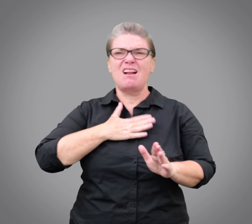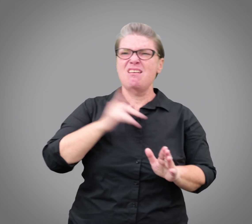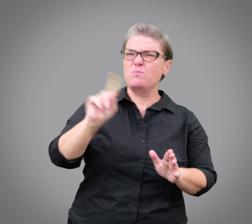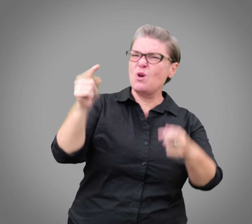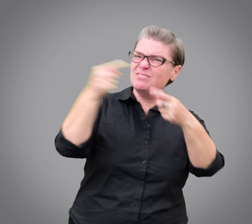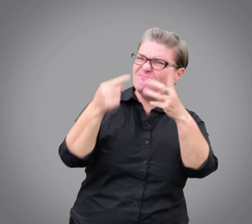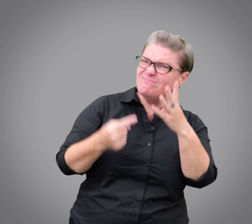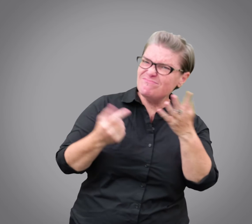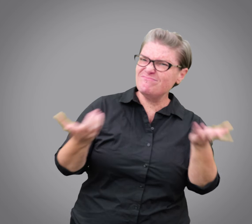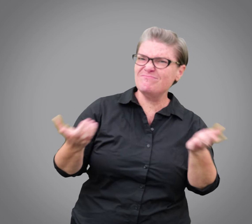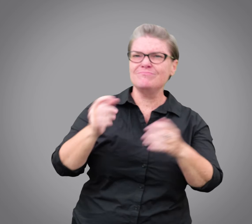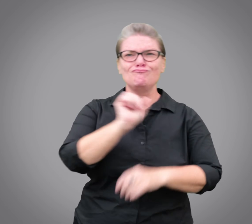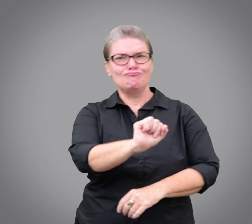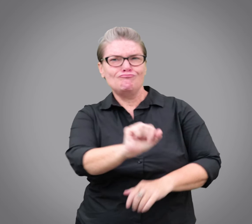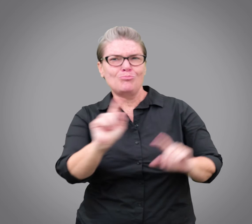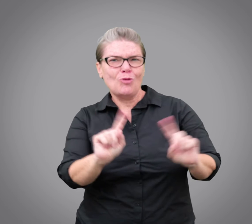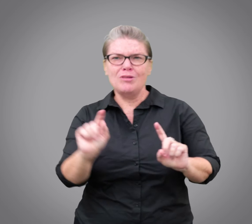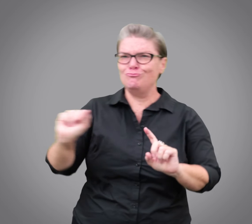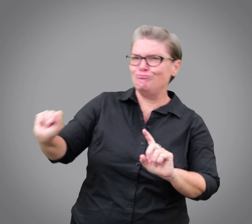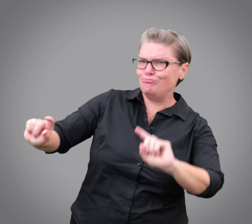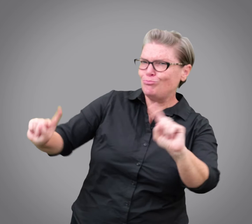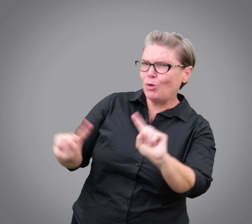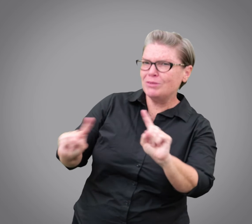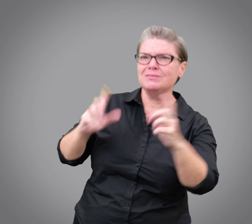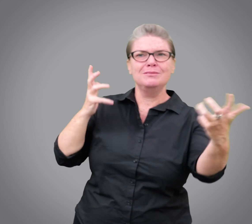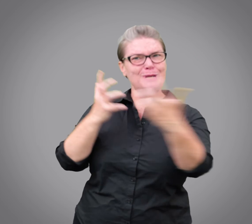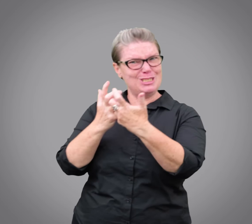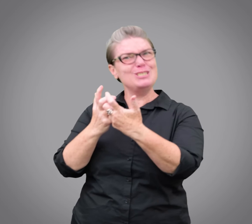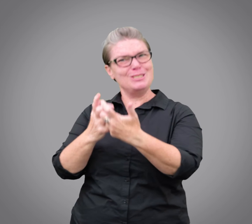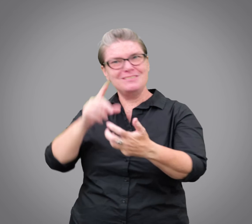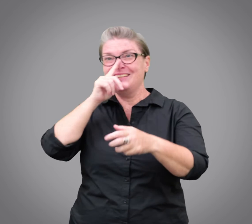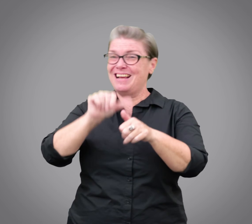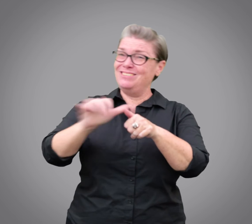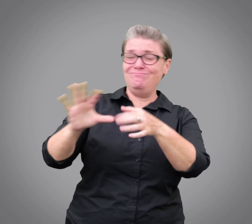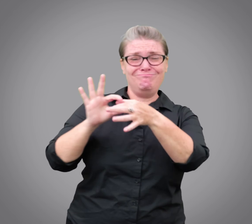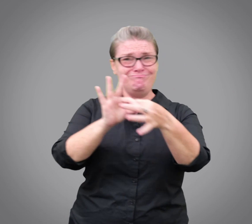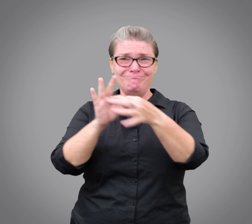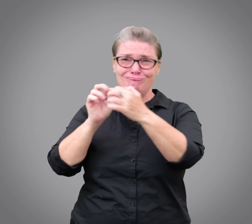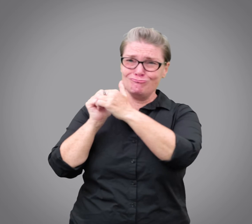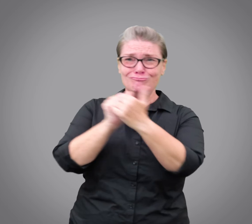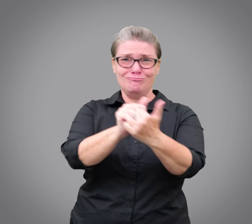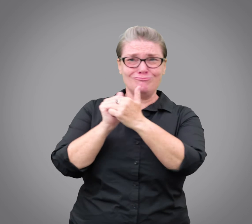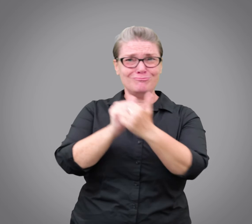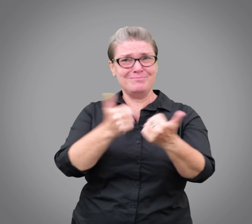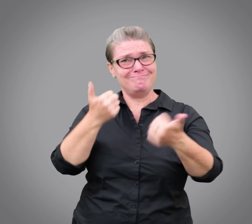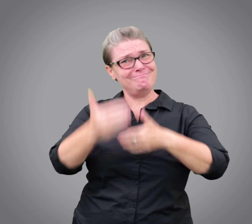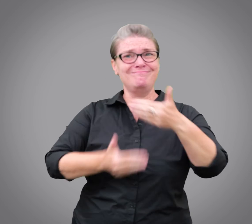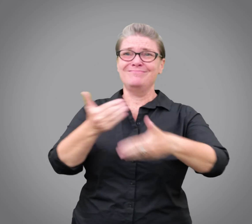likes and dislikes, to build a great working relationship to support you in your